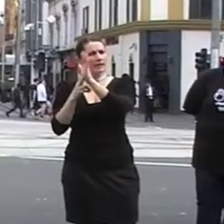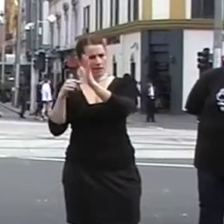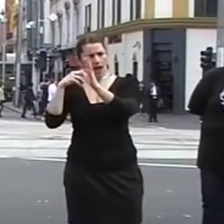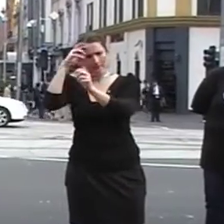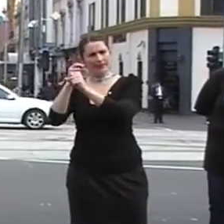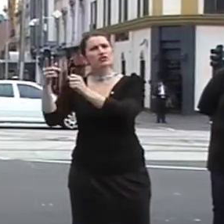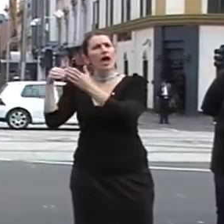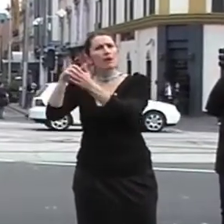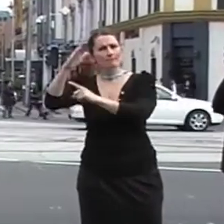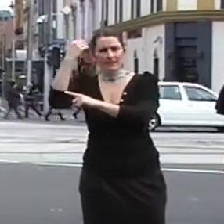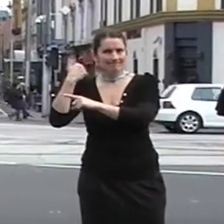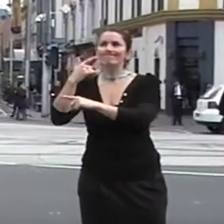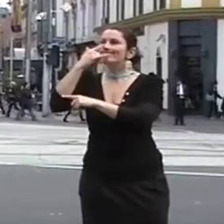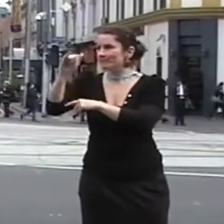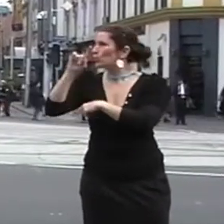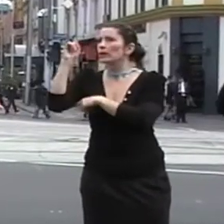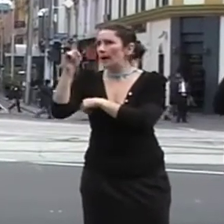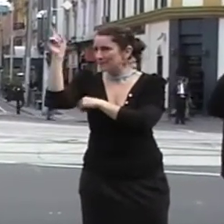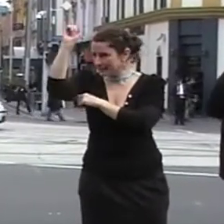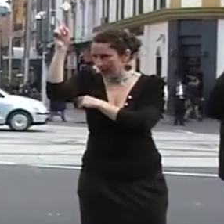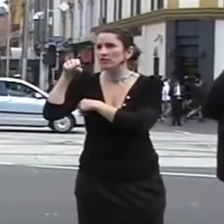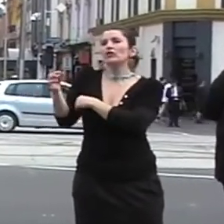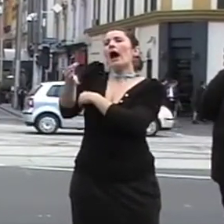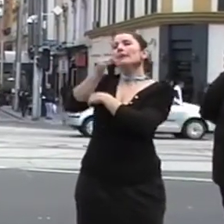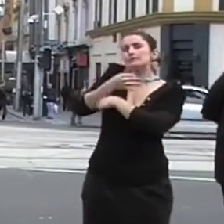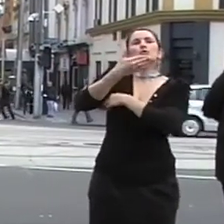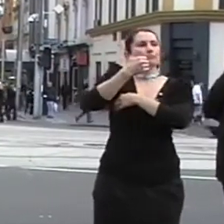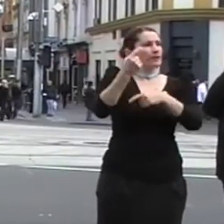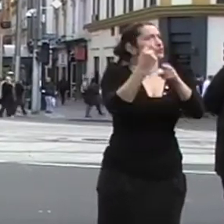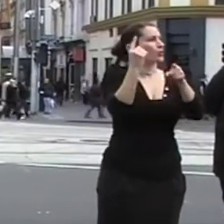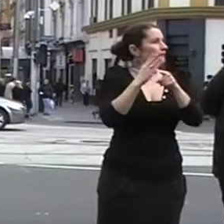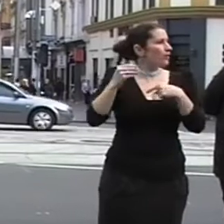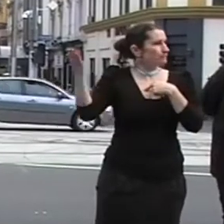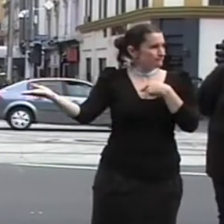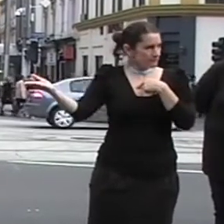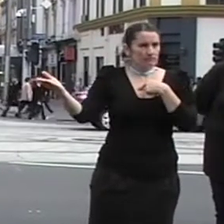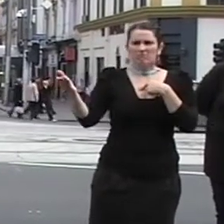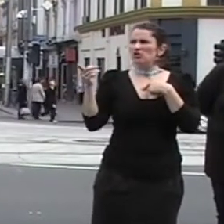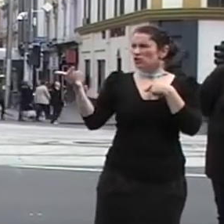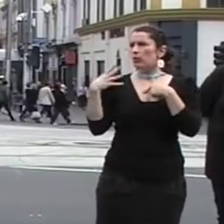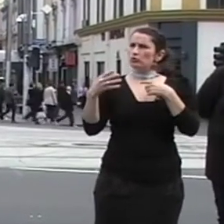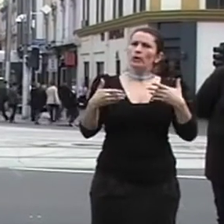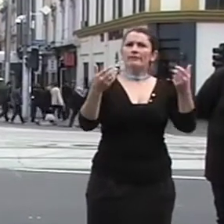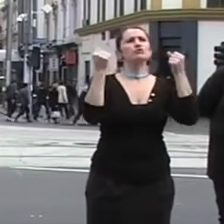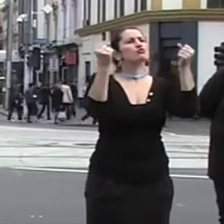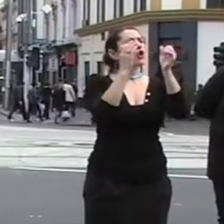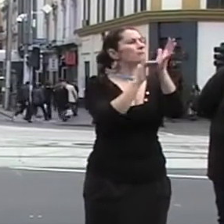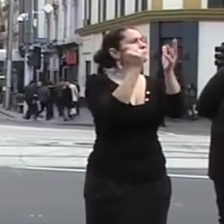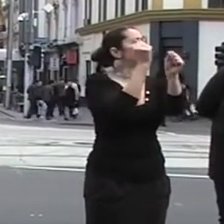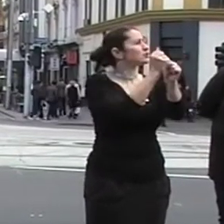to be made of today. She asked me to pass on the message that she is sending all strength to you. We will do everything we can